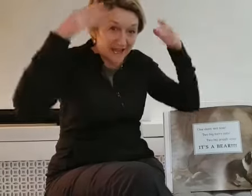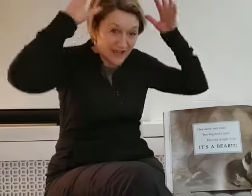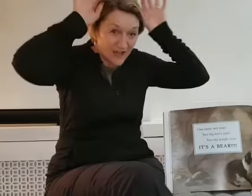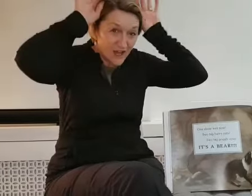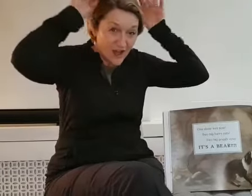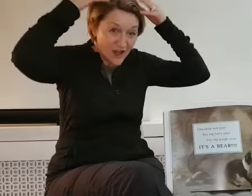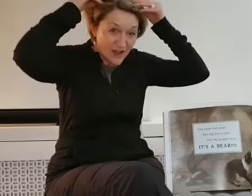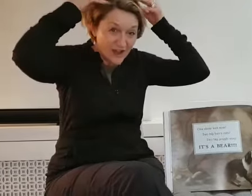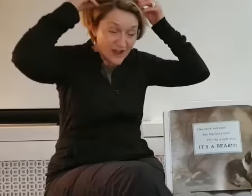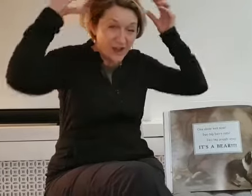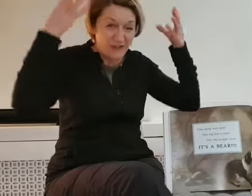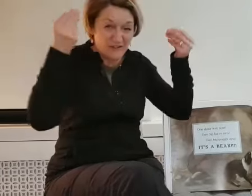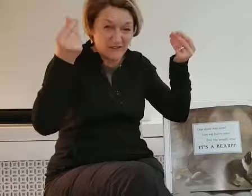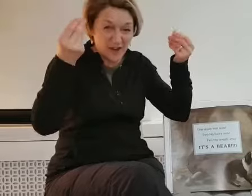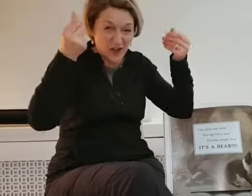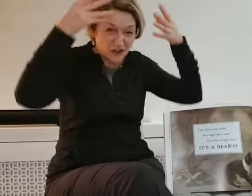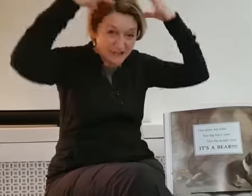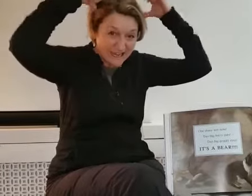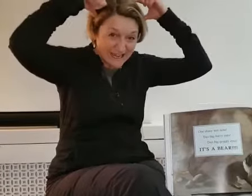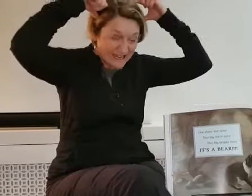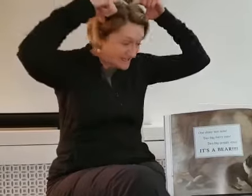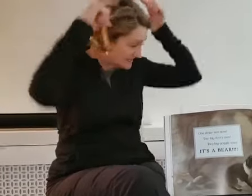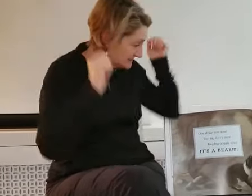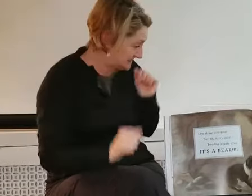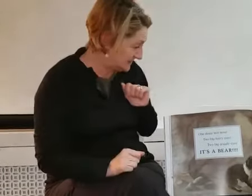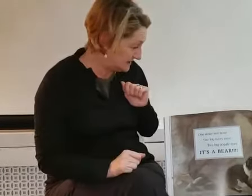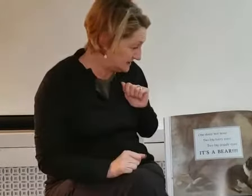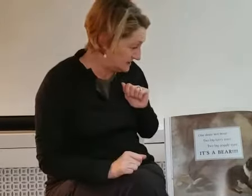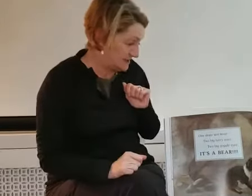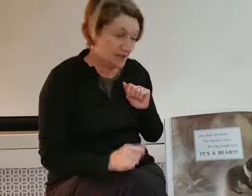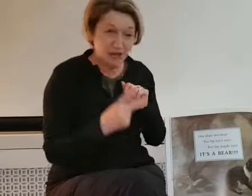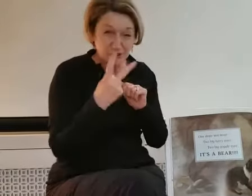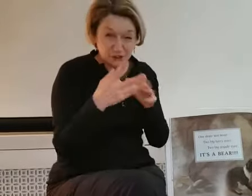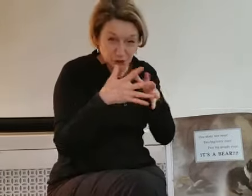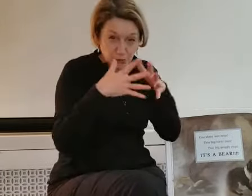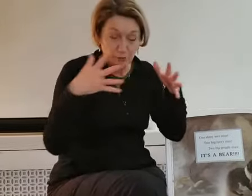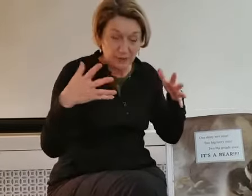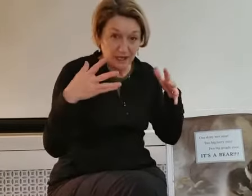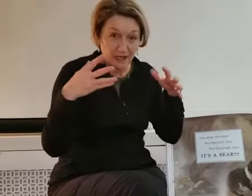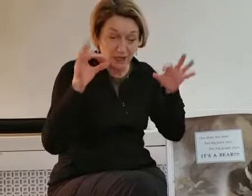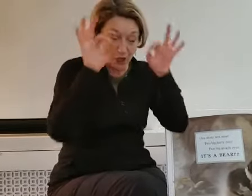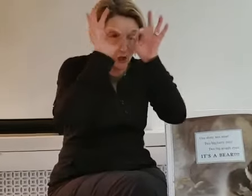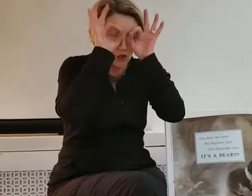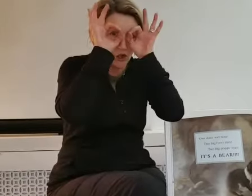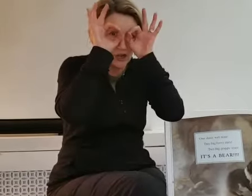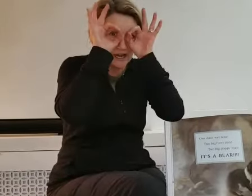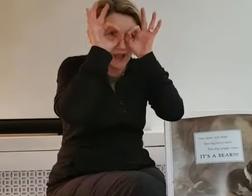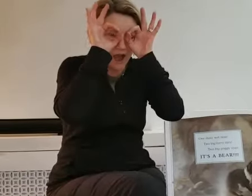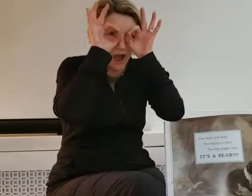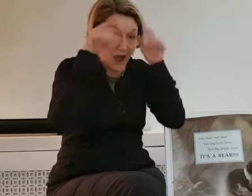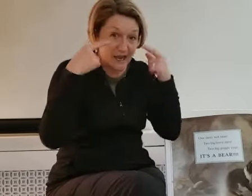furry ears. And two big goggly eyes.